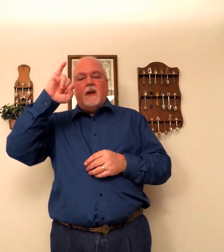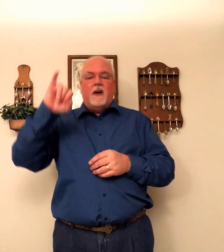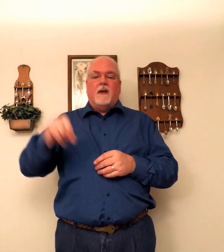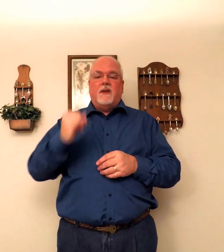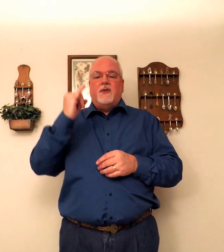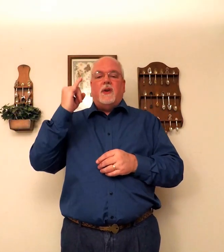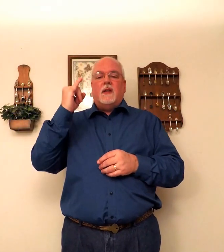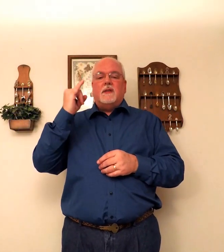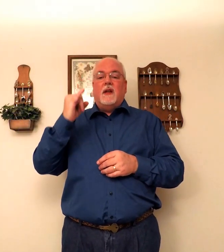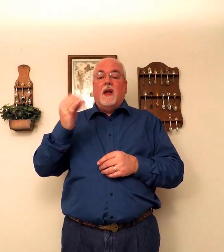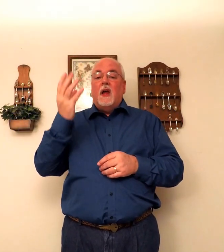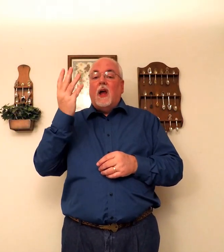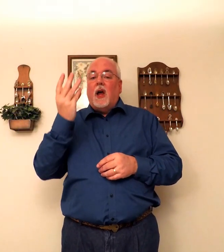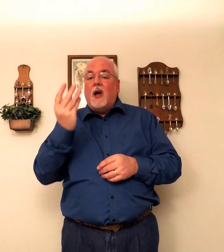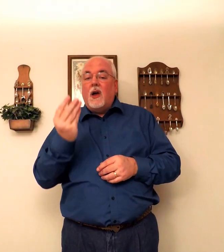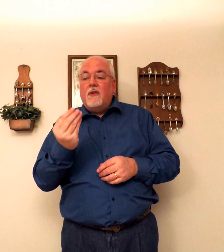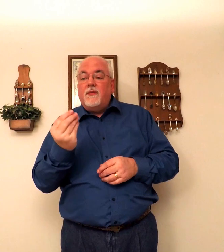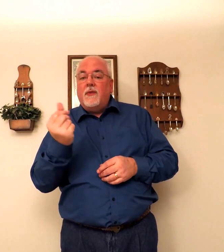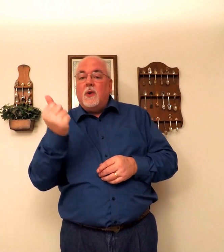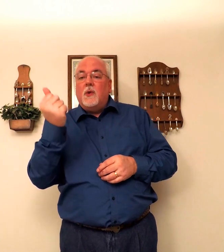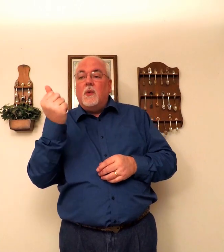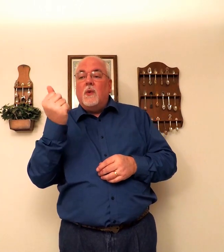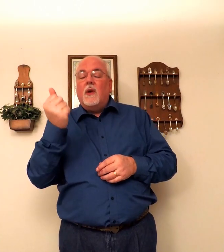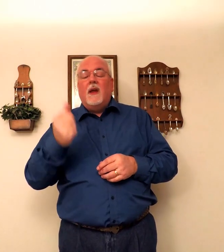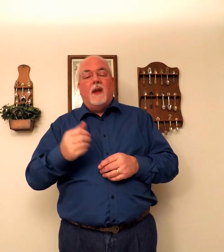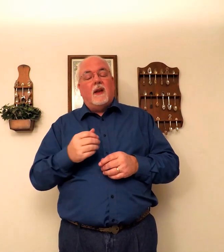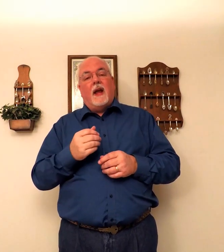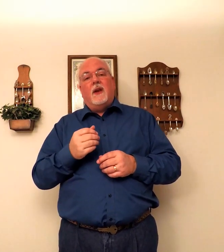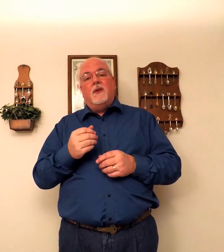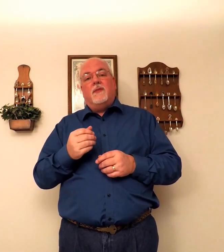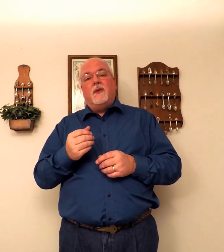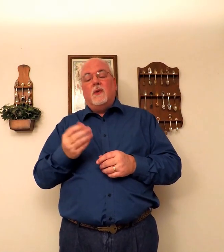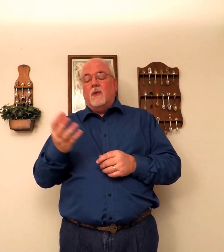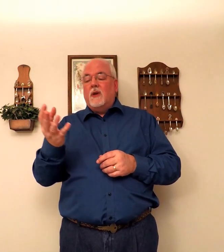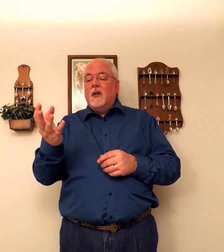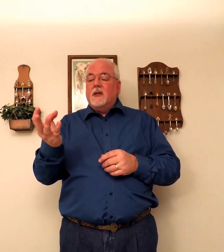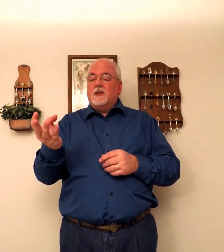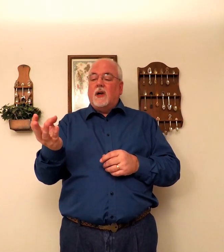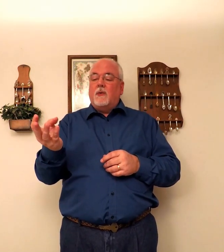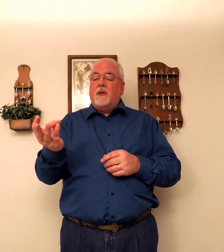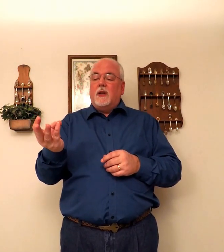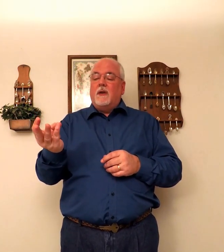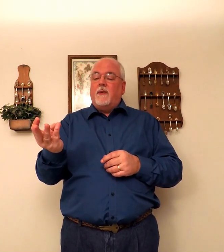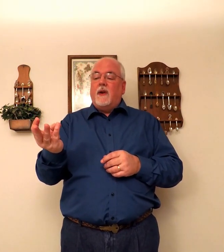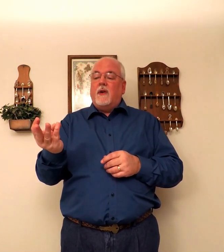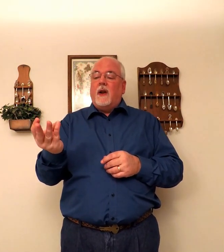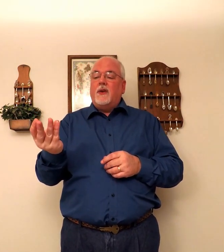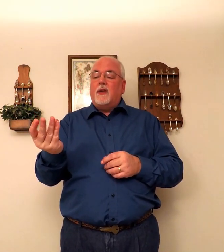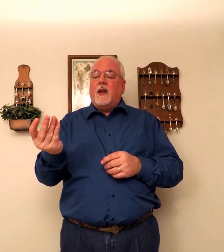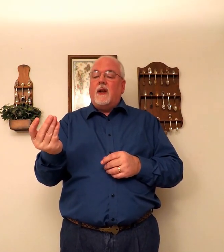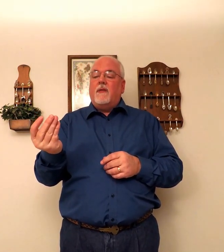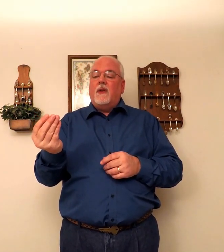in the air. Just. A. Few. How do you do a few? Start with the little finger. And just kind of.